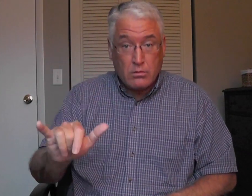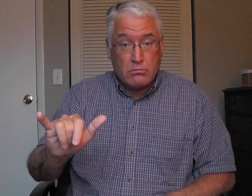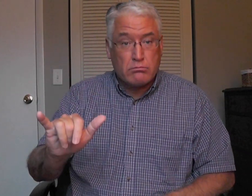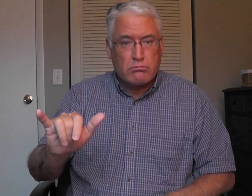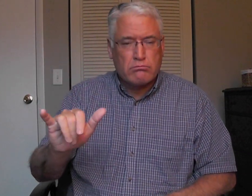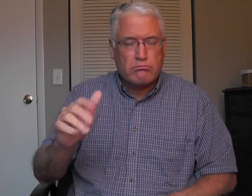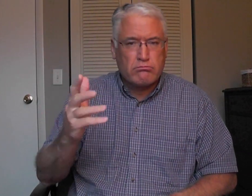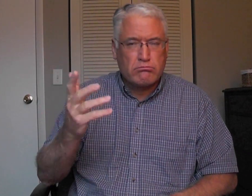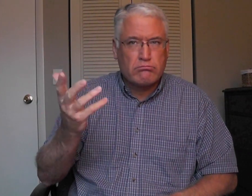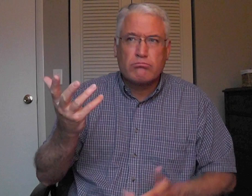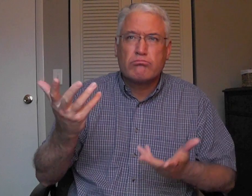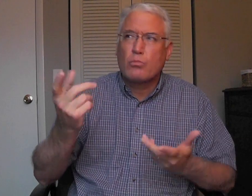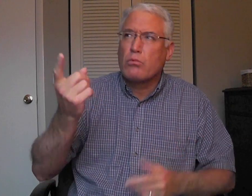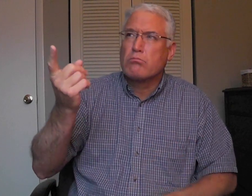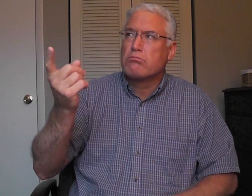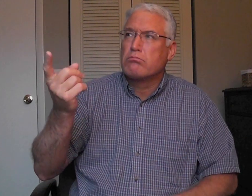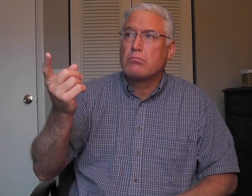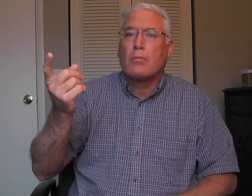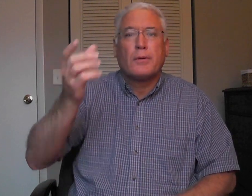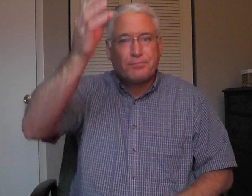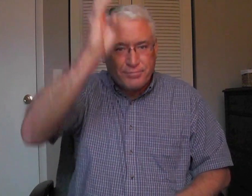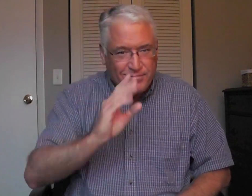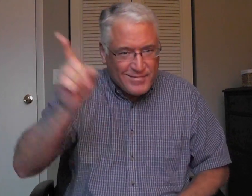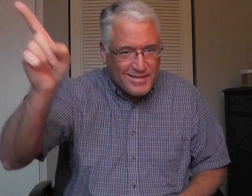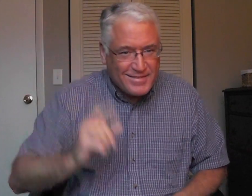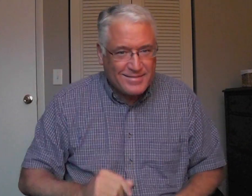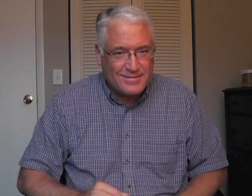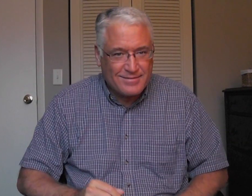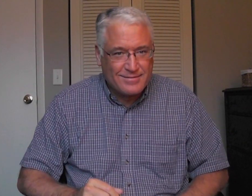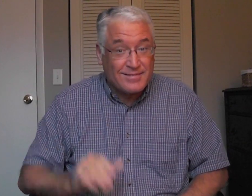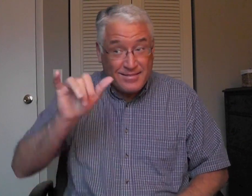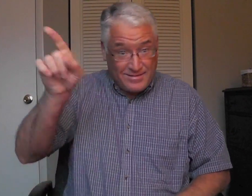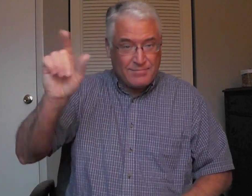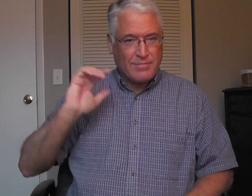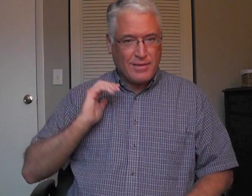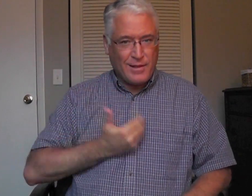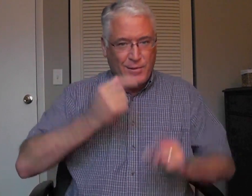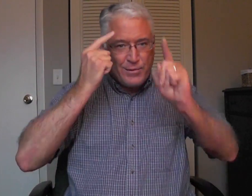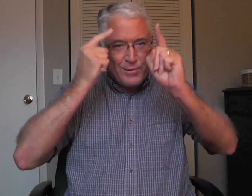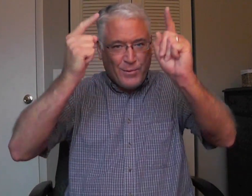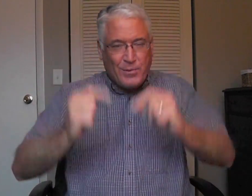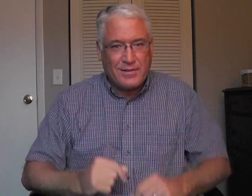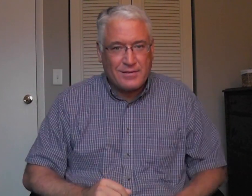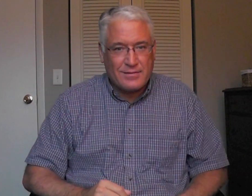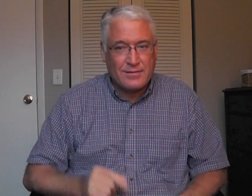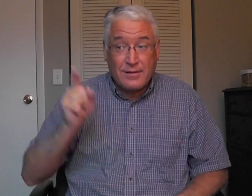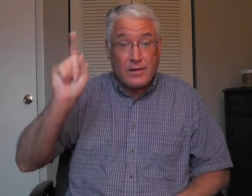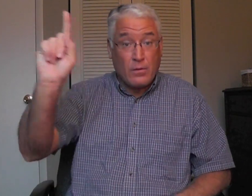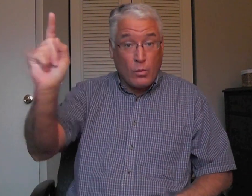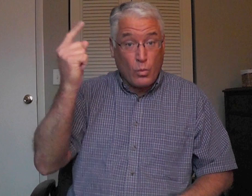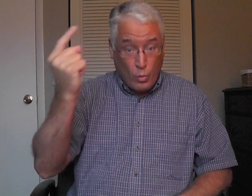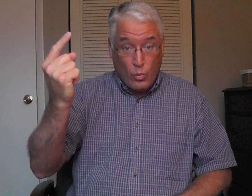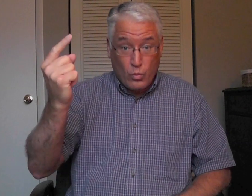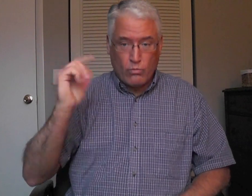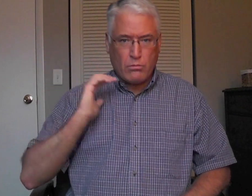immortality. What are those things? God. God. God is our goal. The only